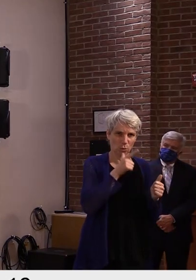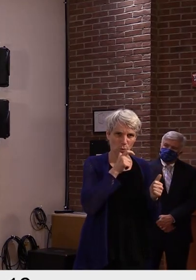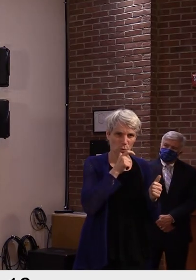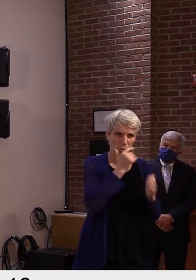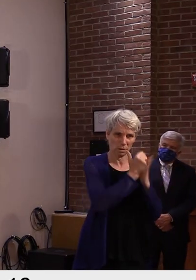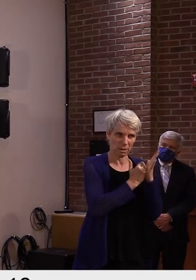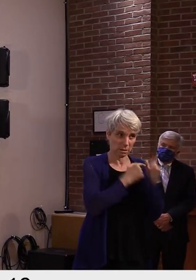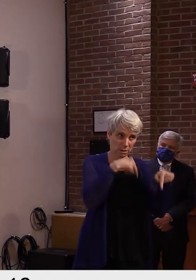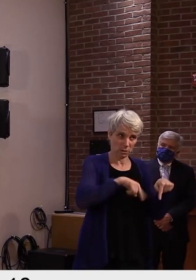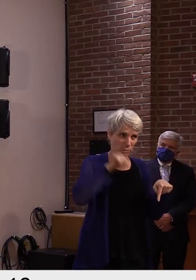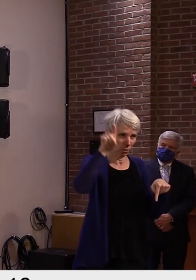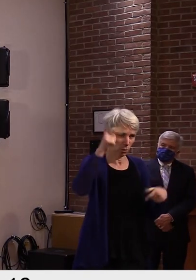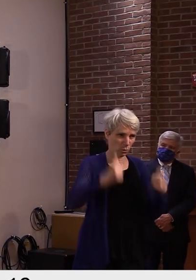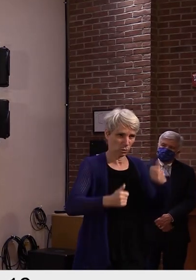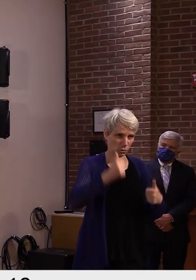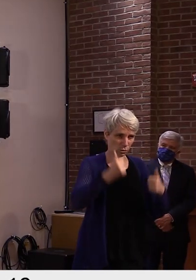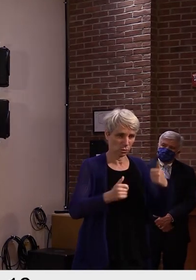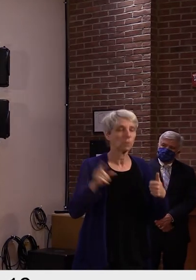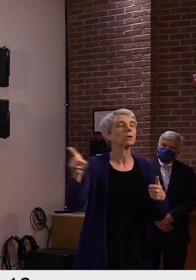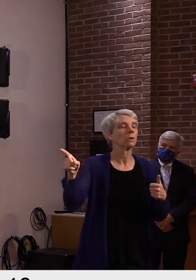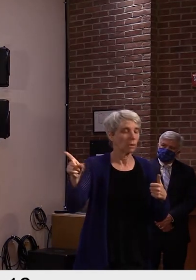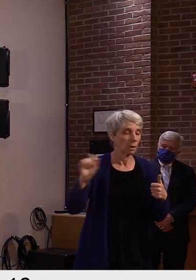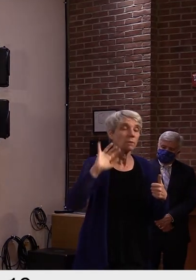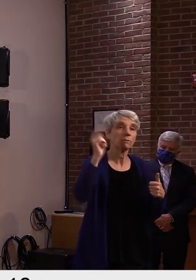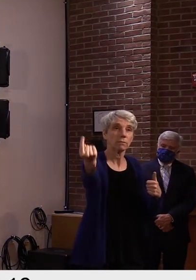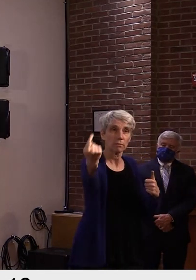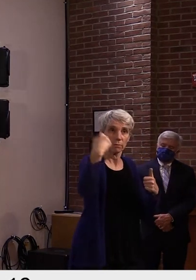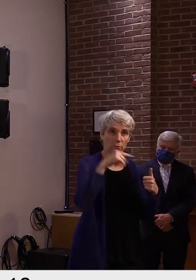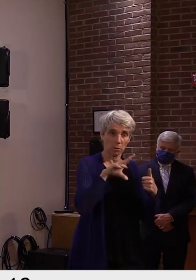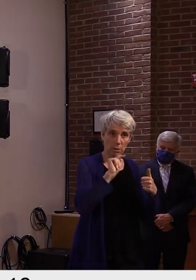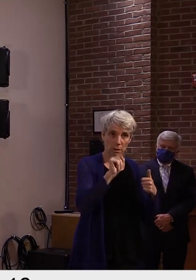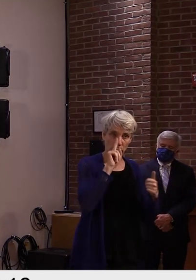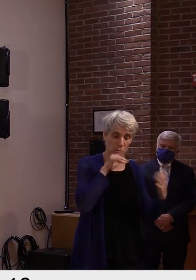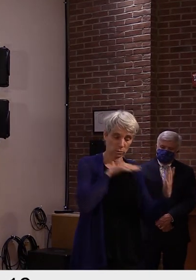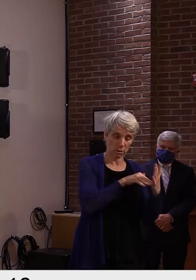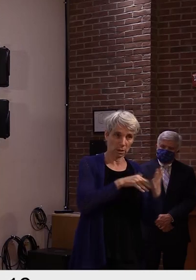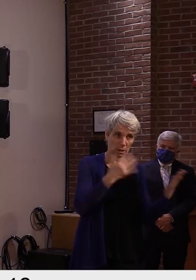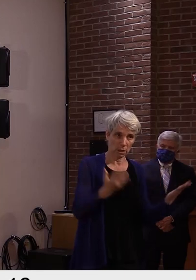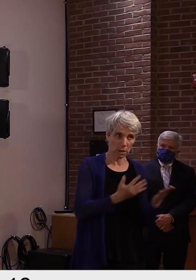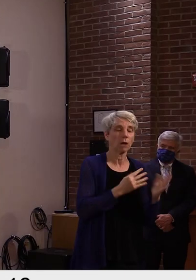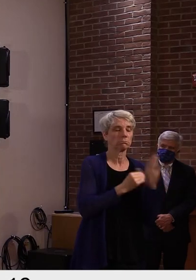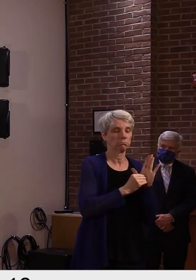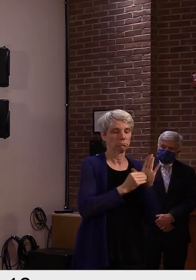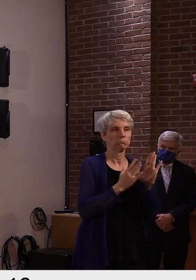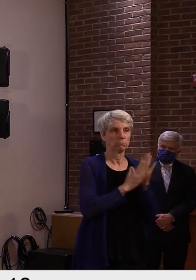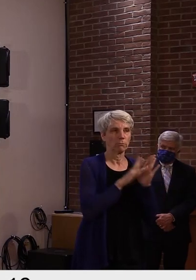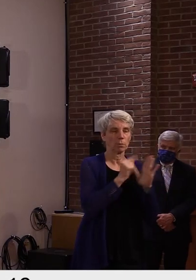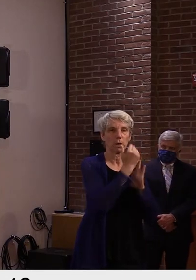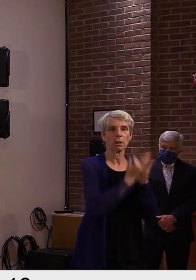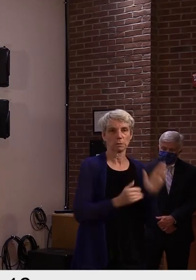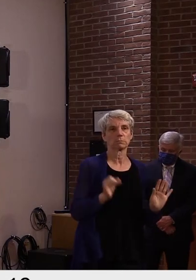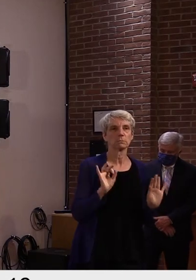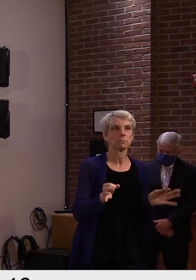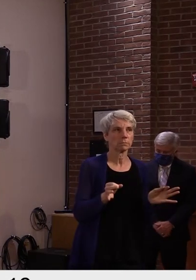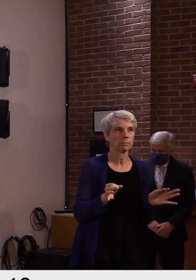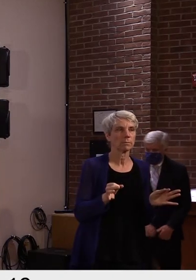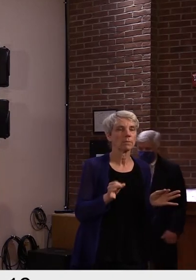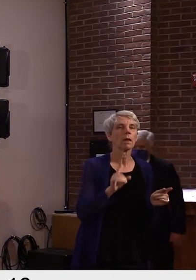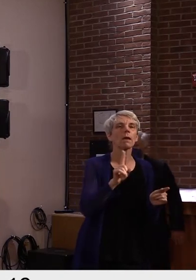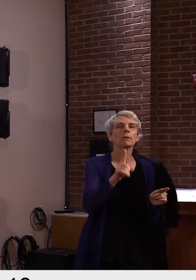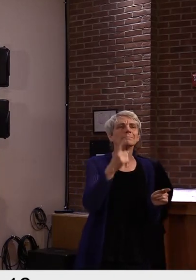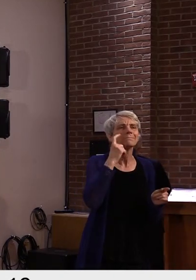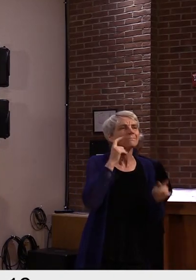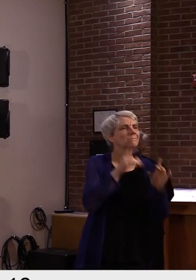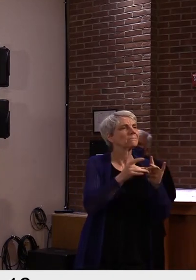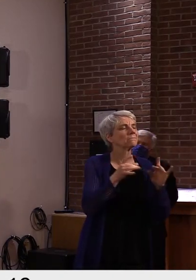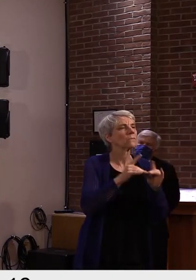that case will be considered as a Vermont case. The case that I did mention, the one case that prior to